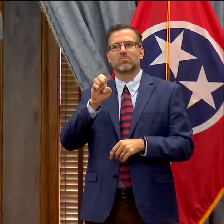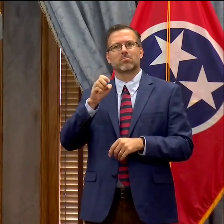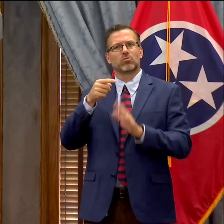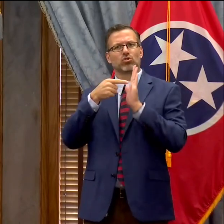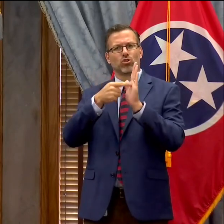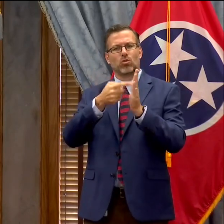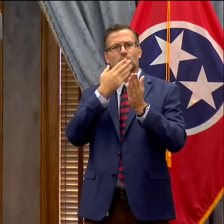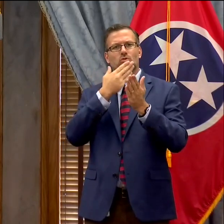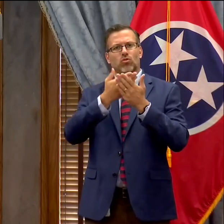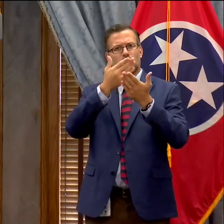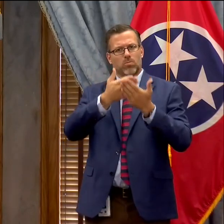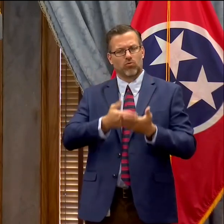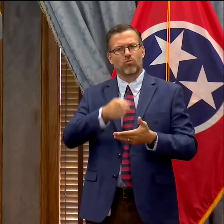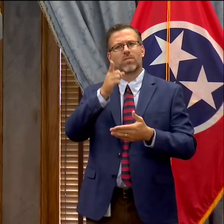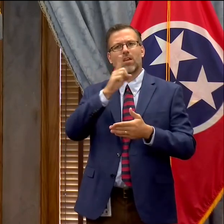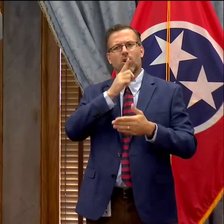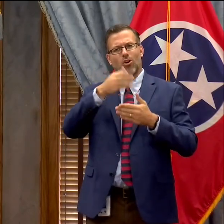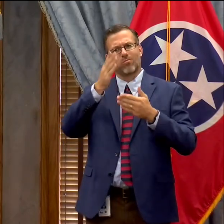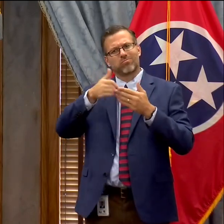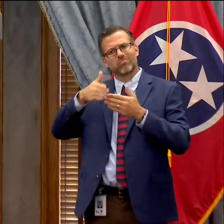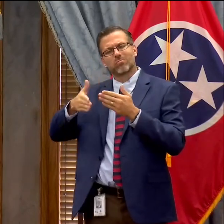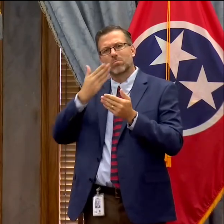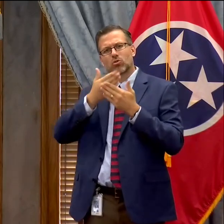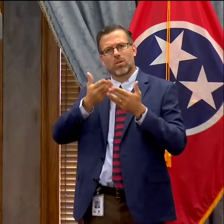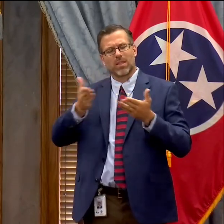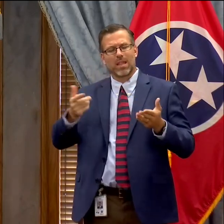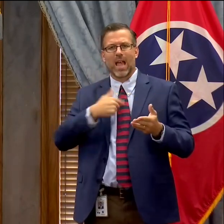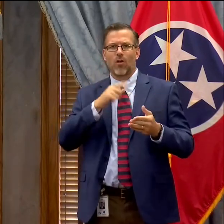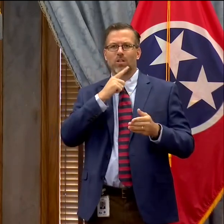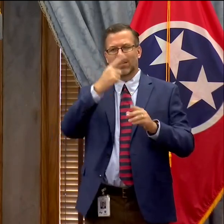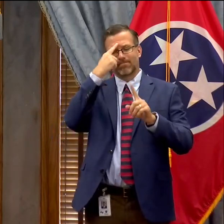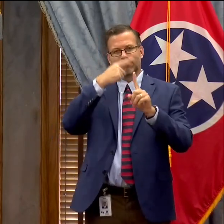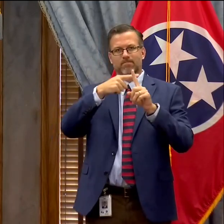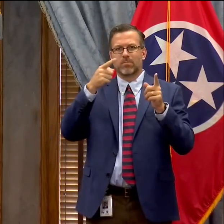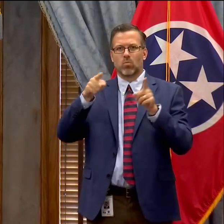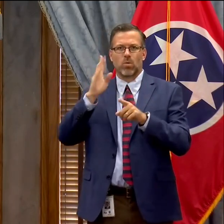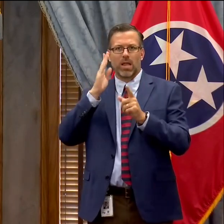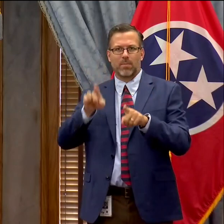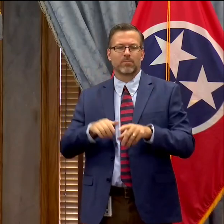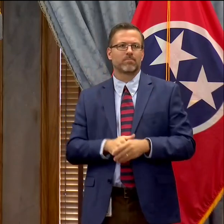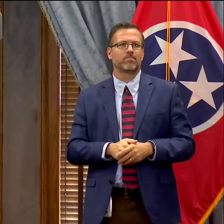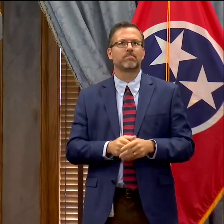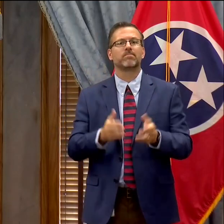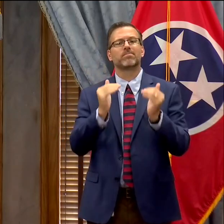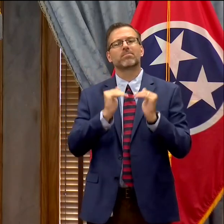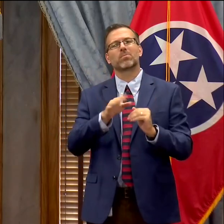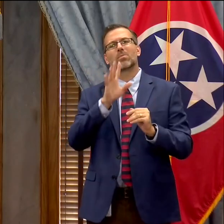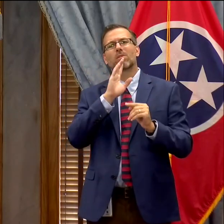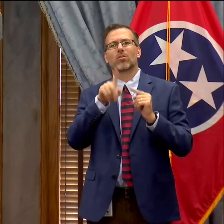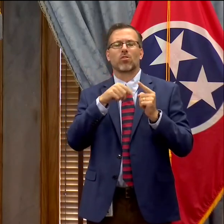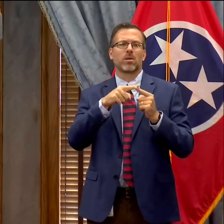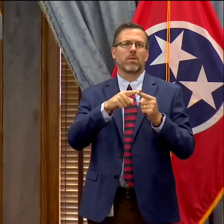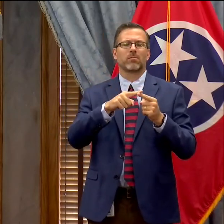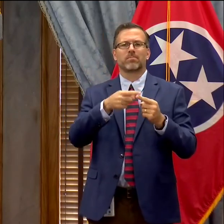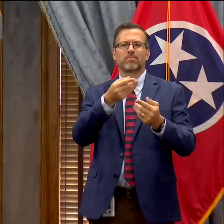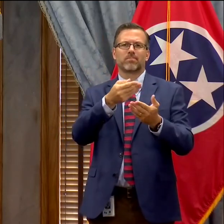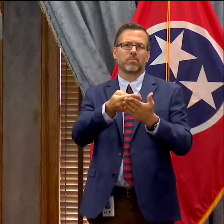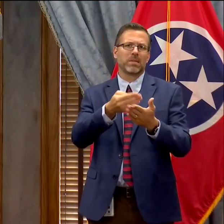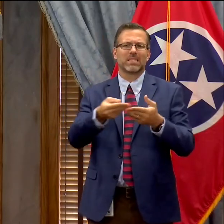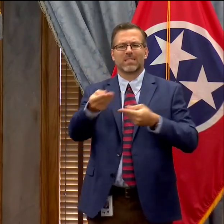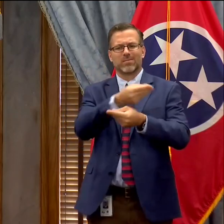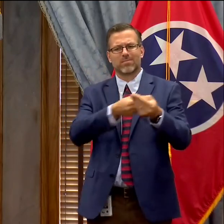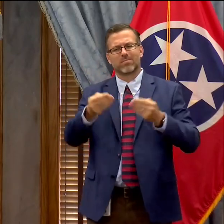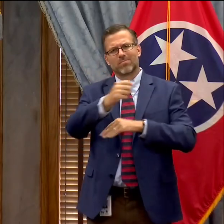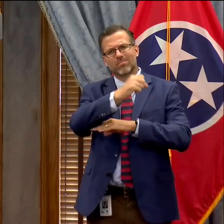Before we get into the details, there are a lot of items that we are going to be covering today. Economic development, small business relief, a special